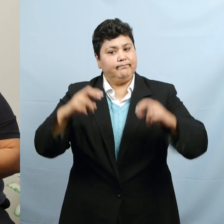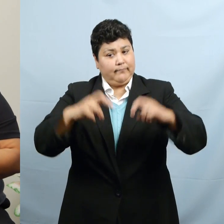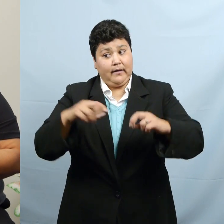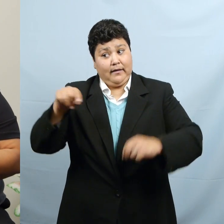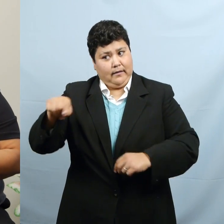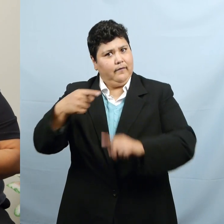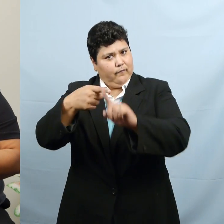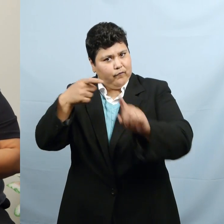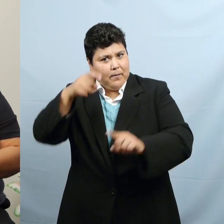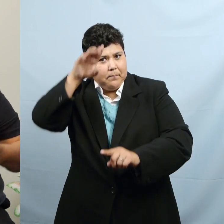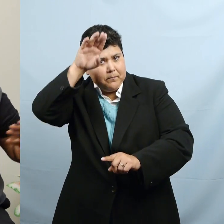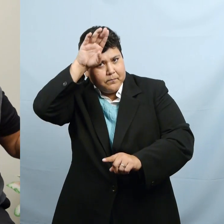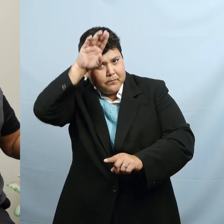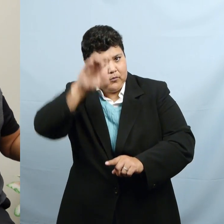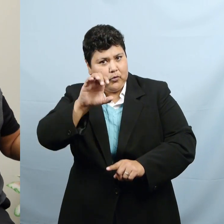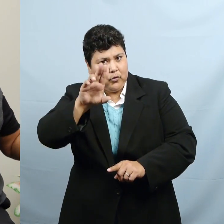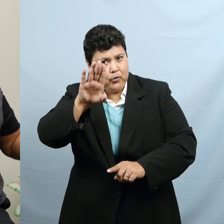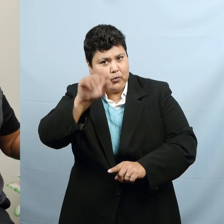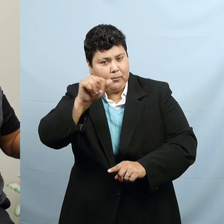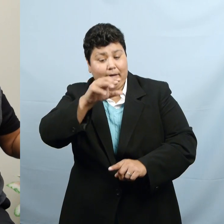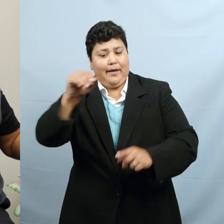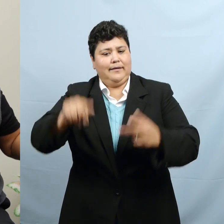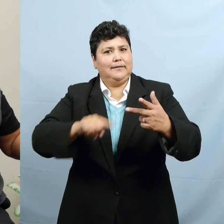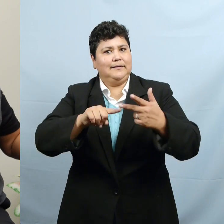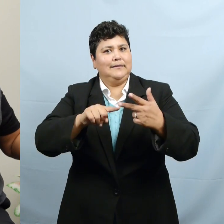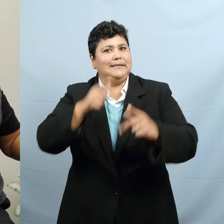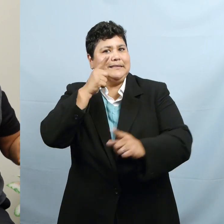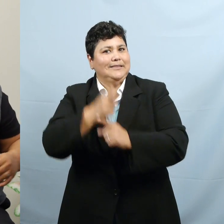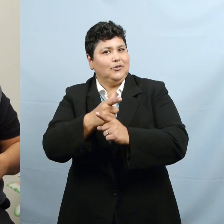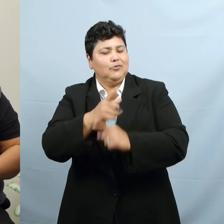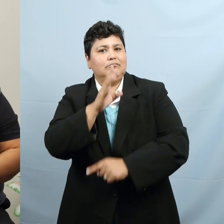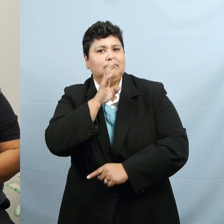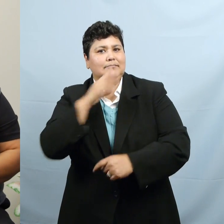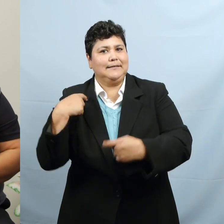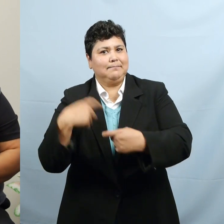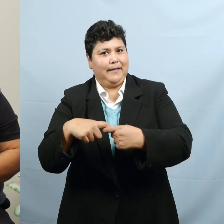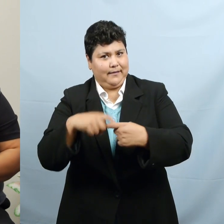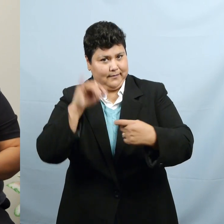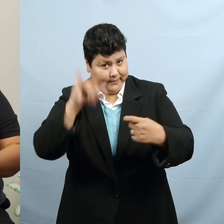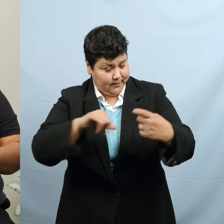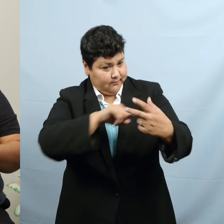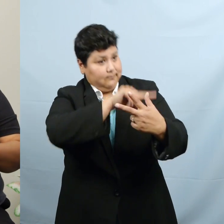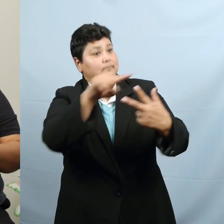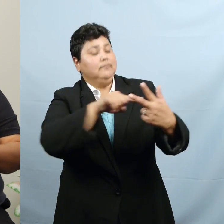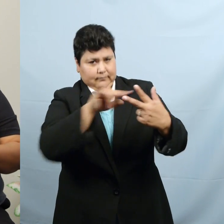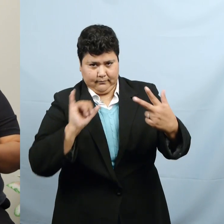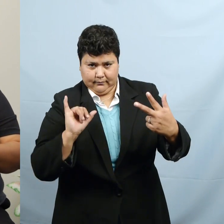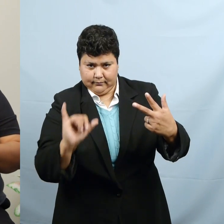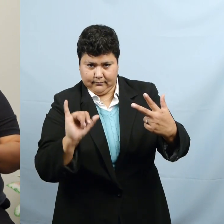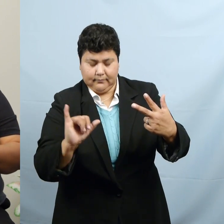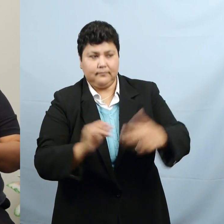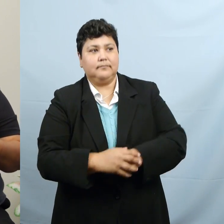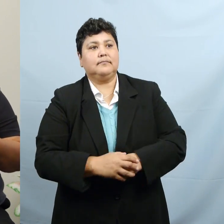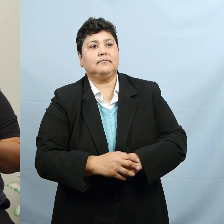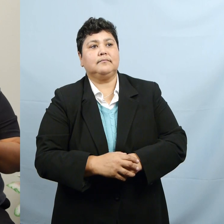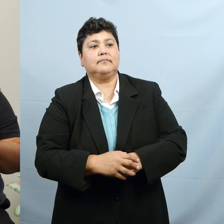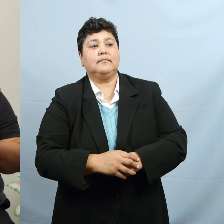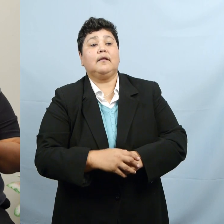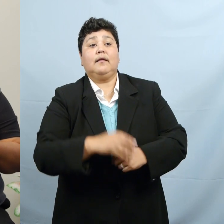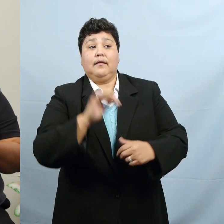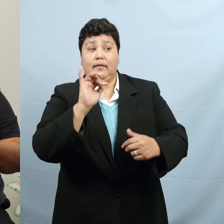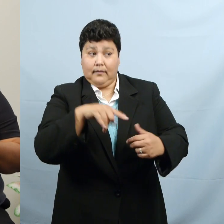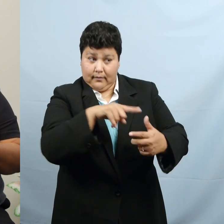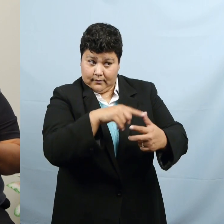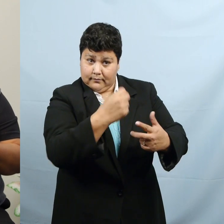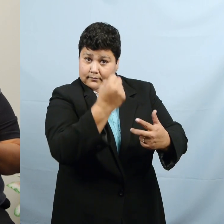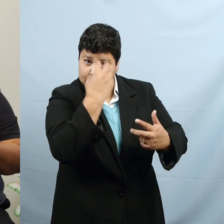and then a sister who spoke Spanish. And so from there I also